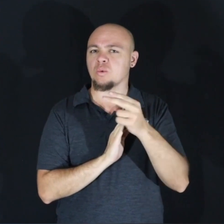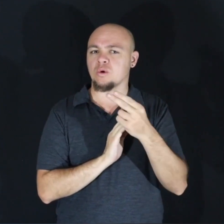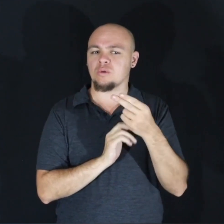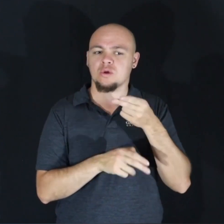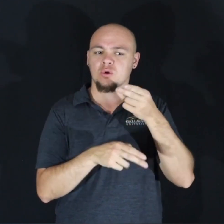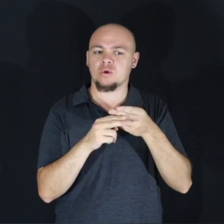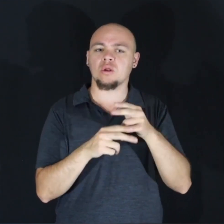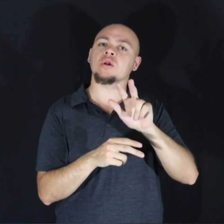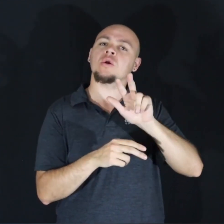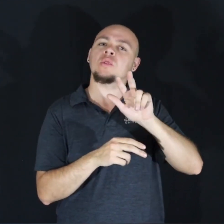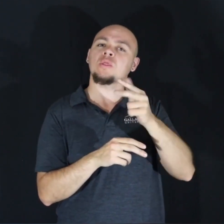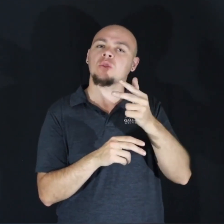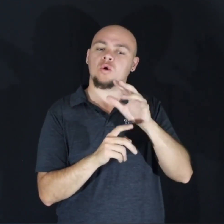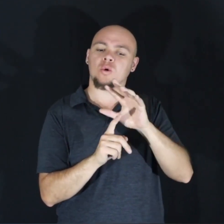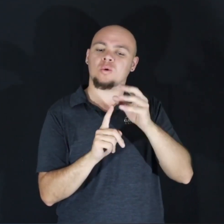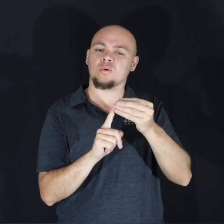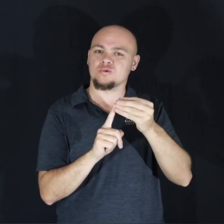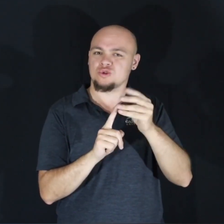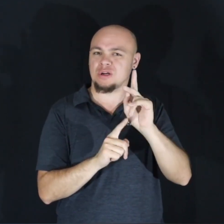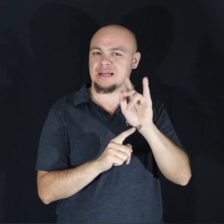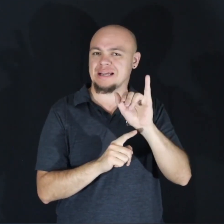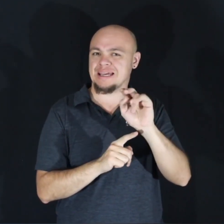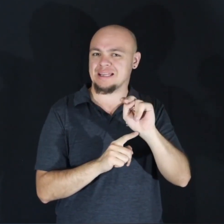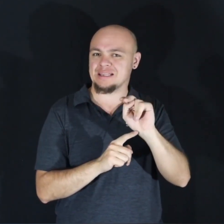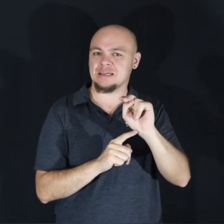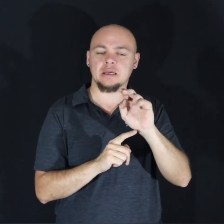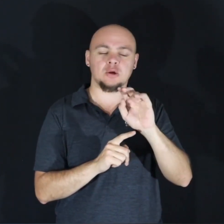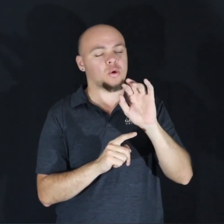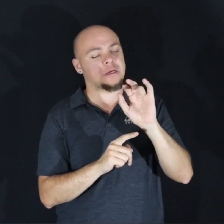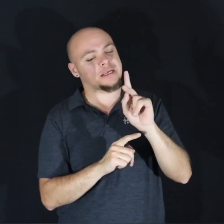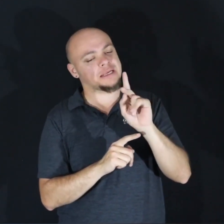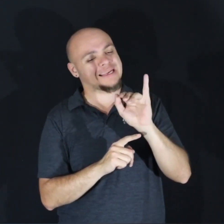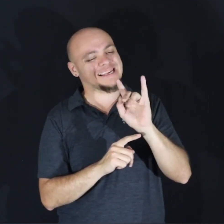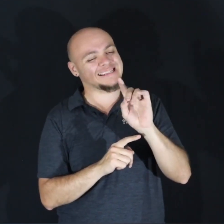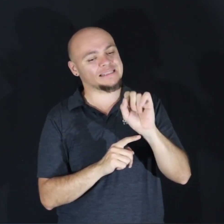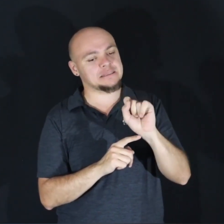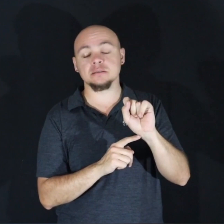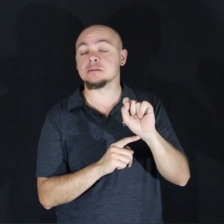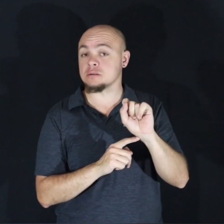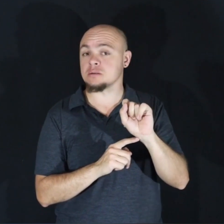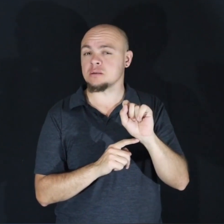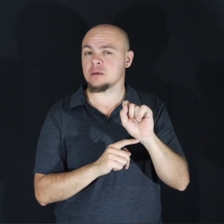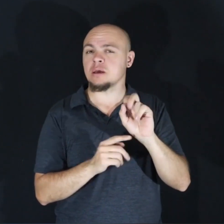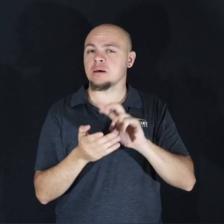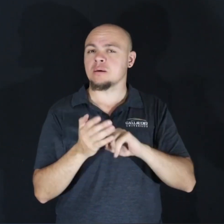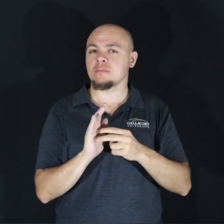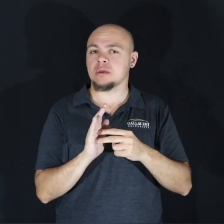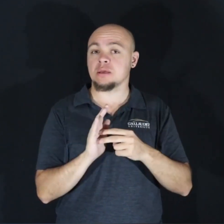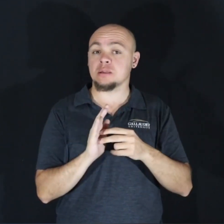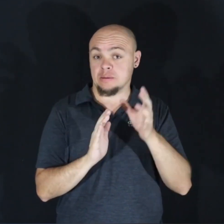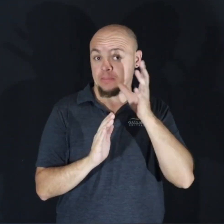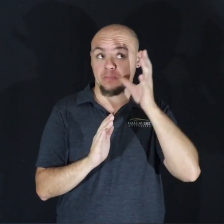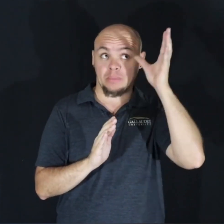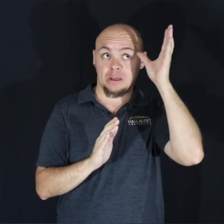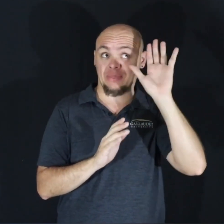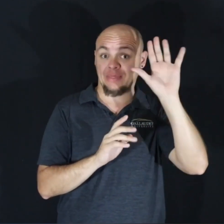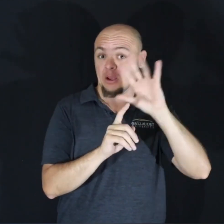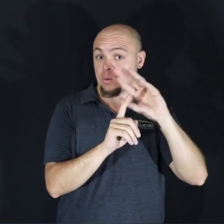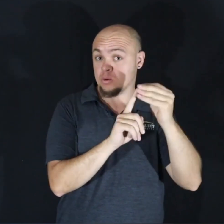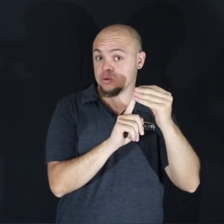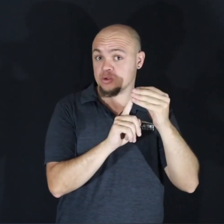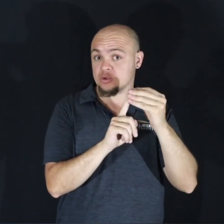as the third culture kid. Third culture kids are children who grew up in different cultures than that of their parents.